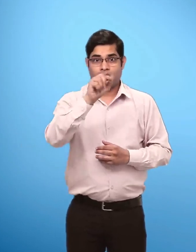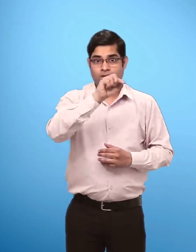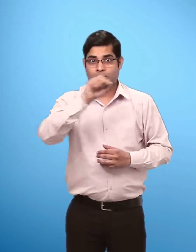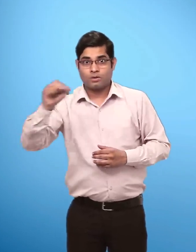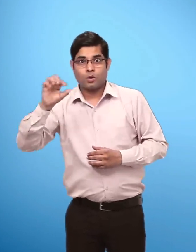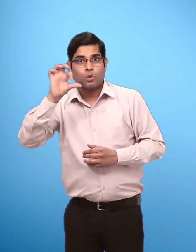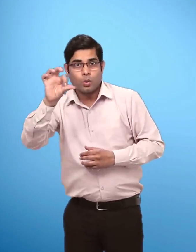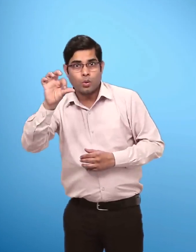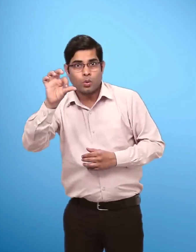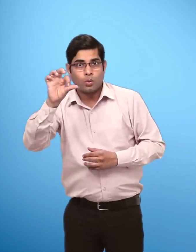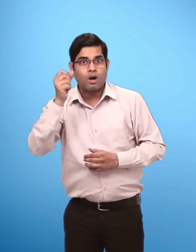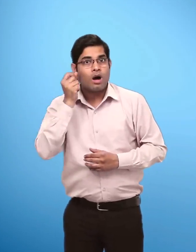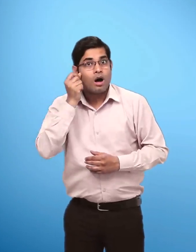from 1 to 9.